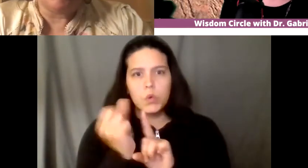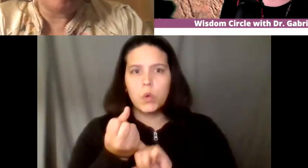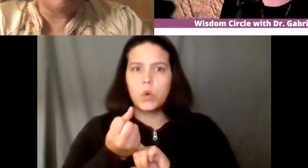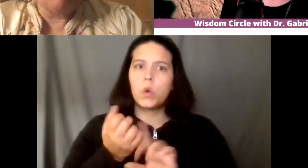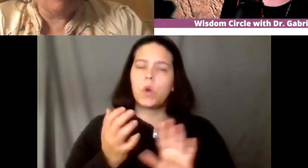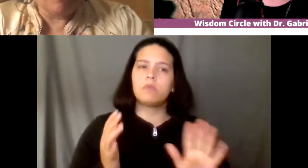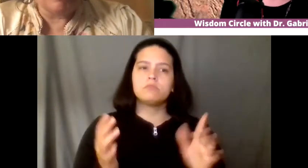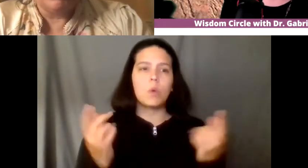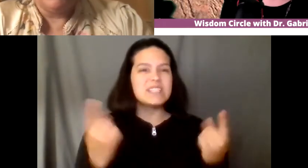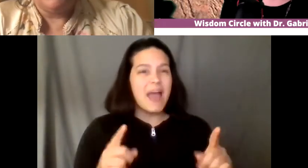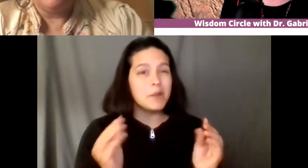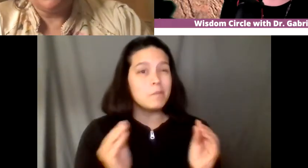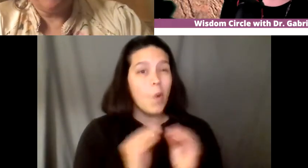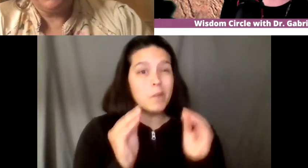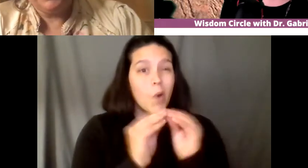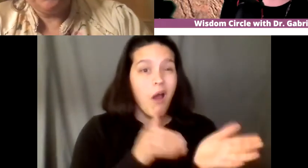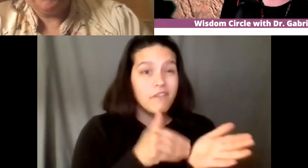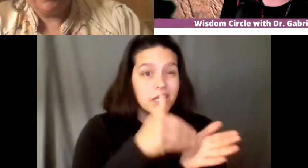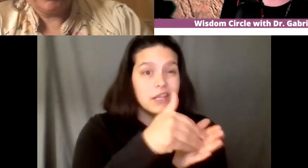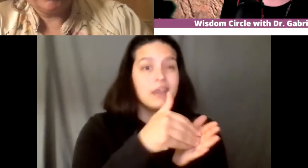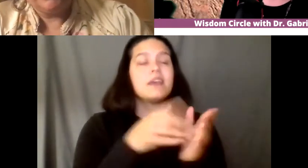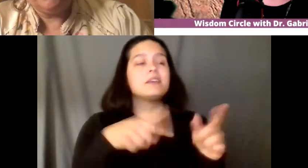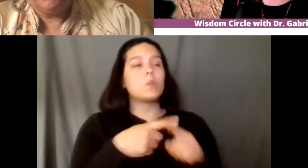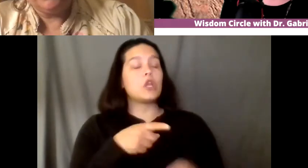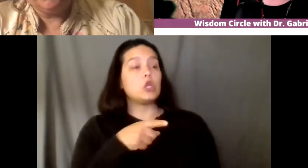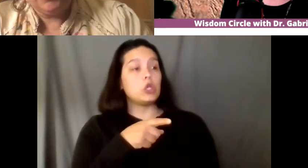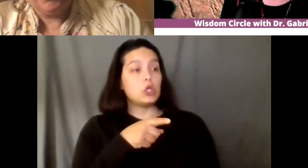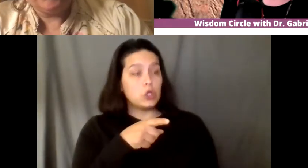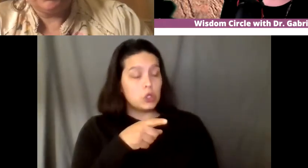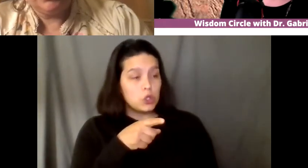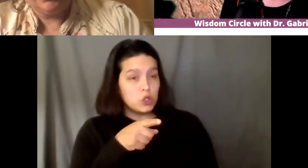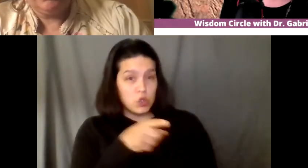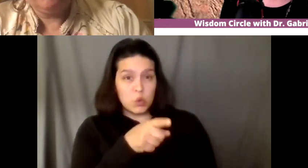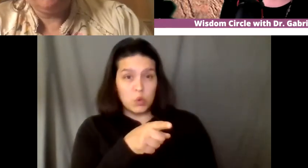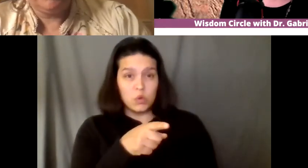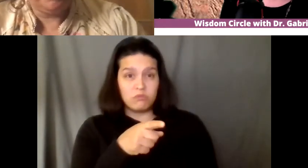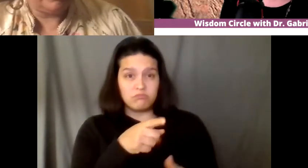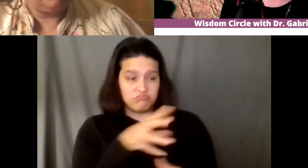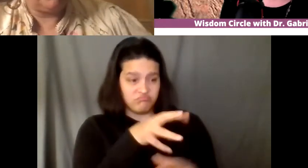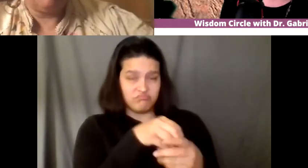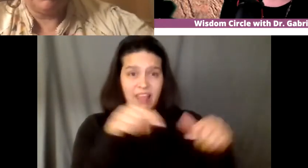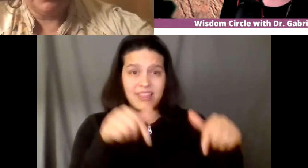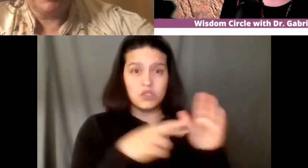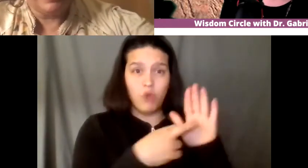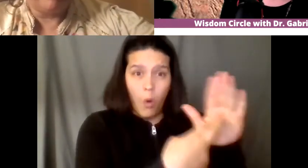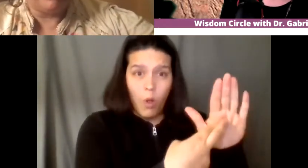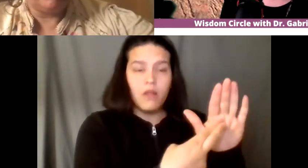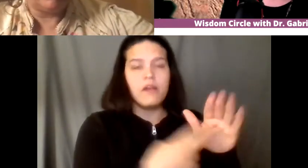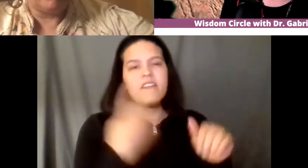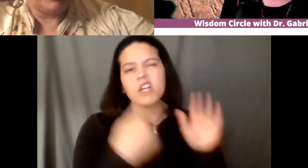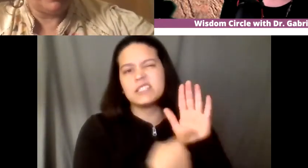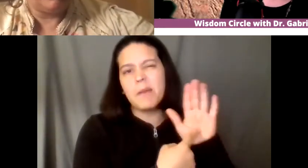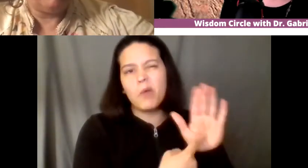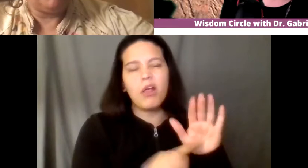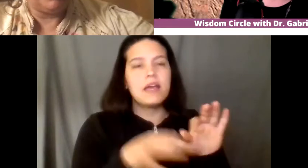more and more is that when you are in these roles uh with like for example degree carriers